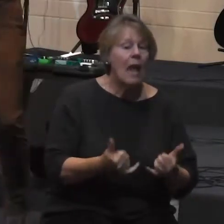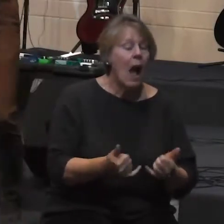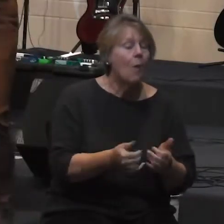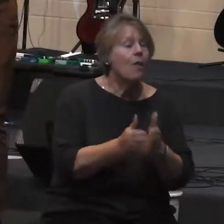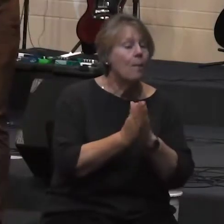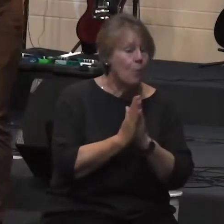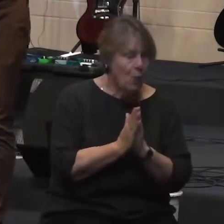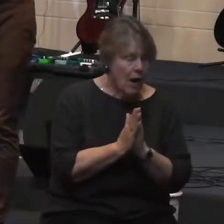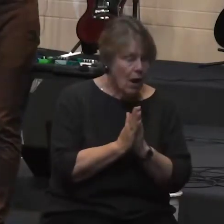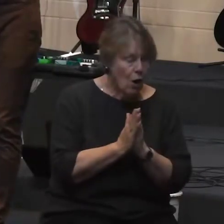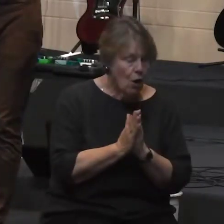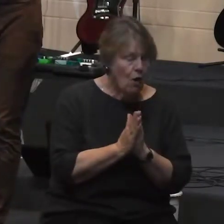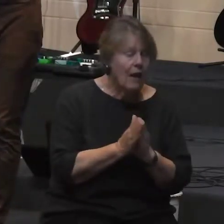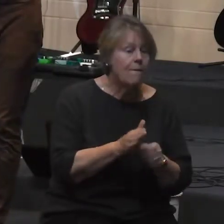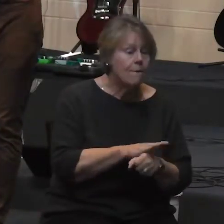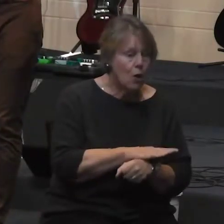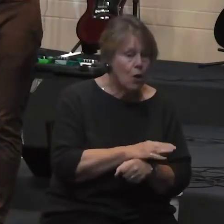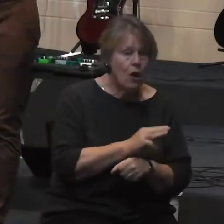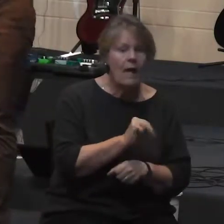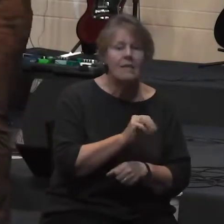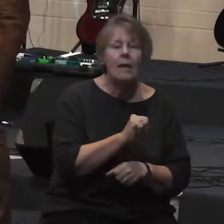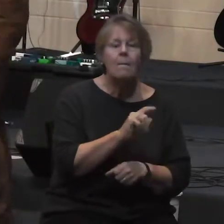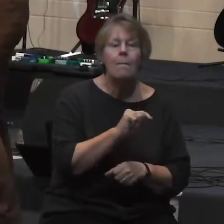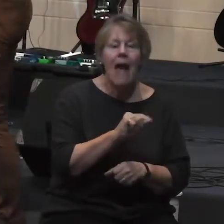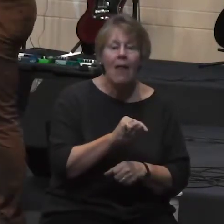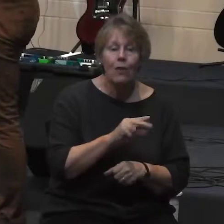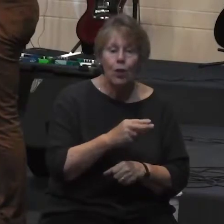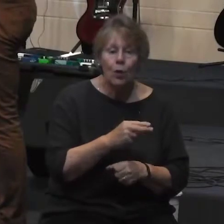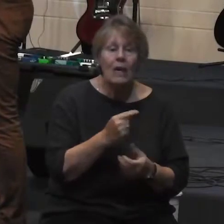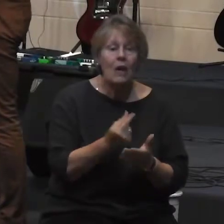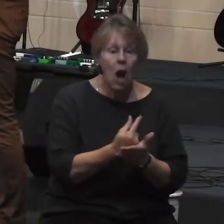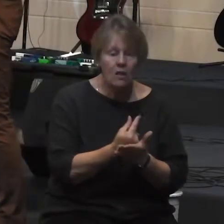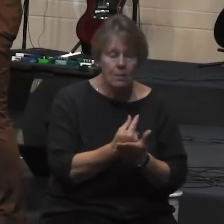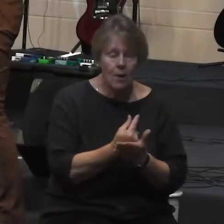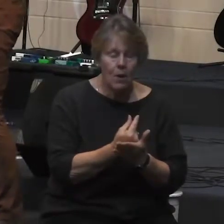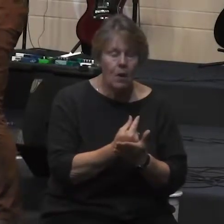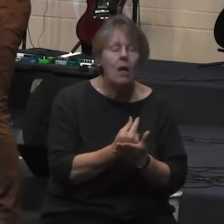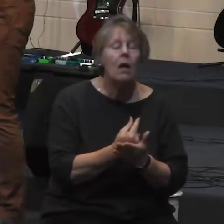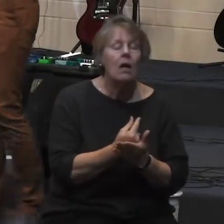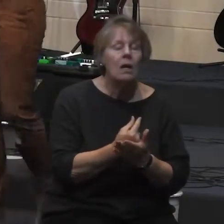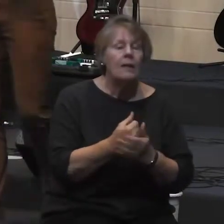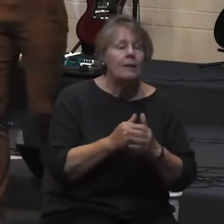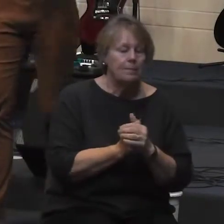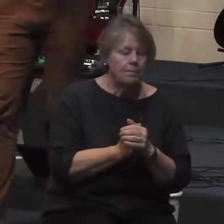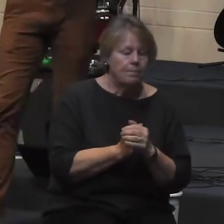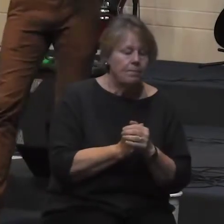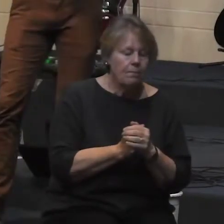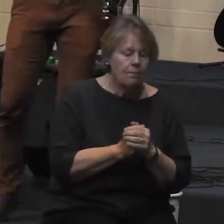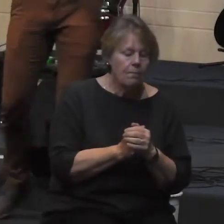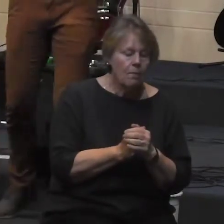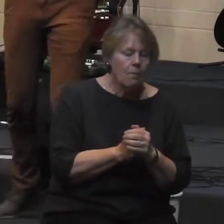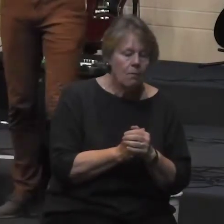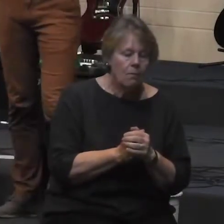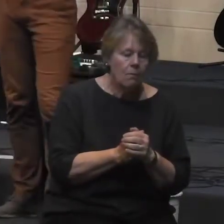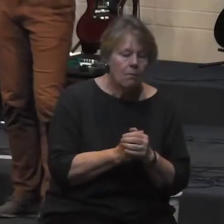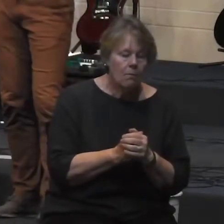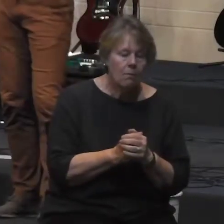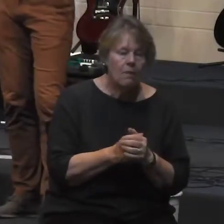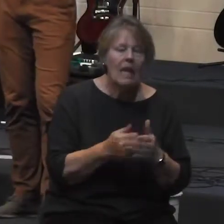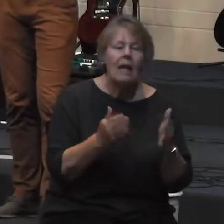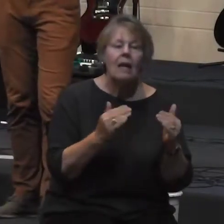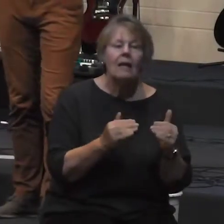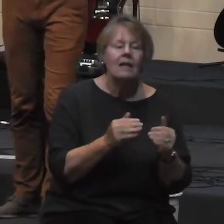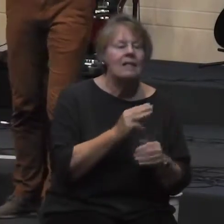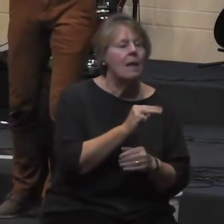as recorded in Matthew's gospel. If you want to read it, it's page 884 in these red Bibles.